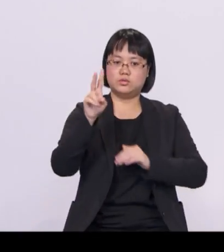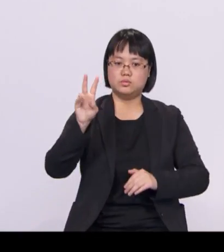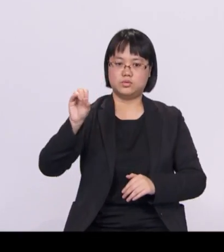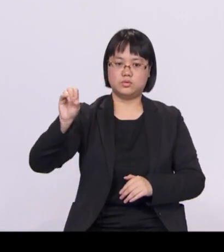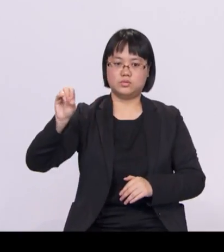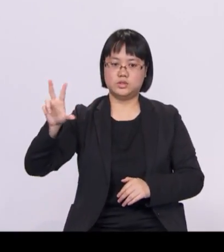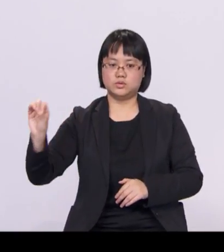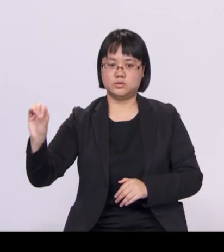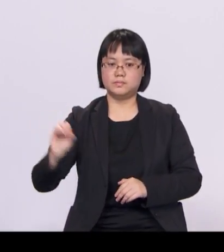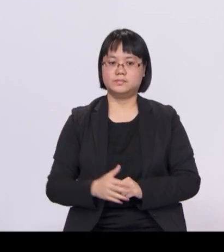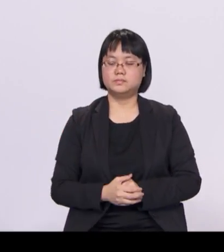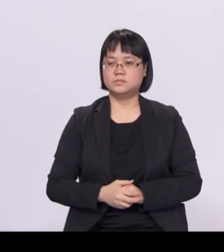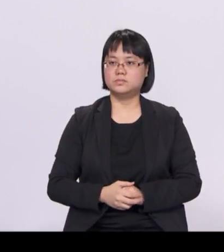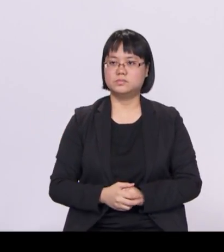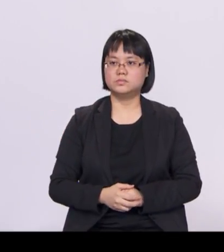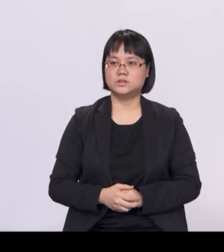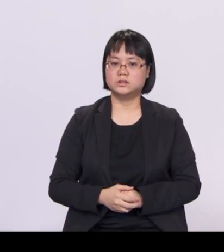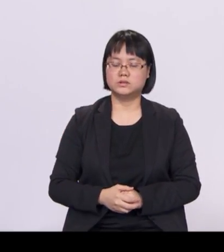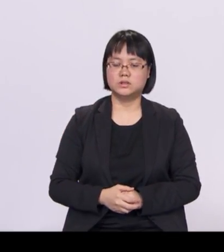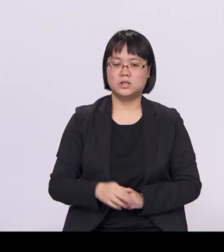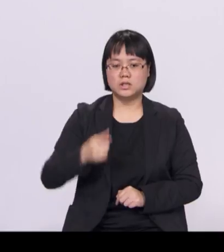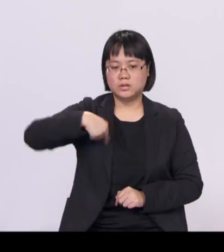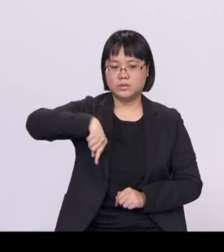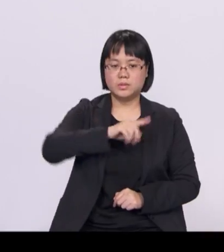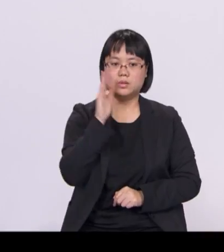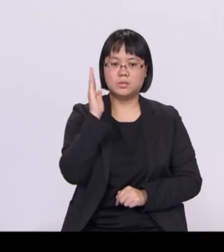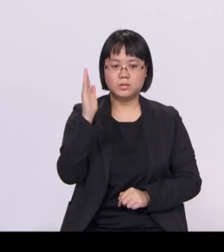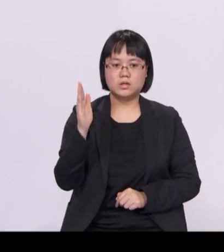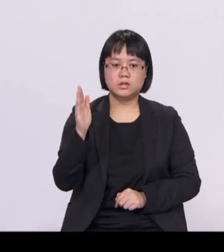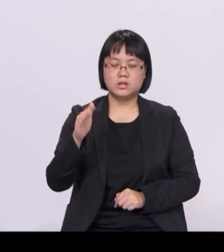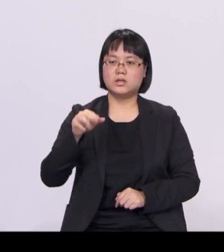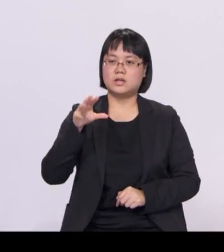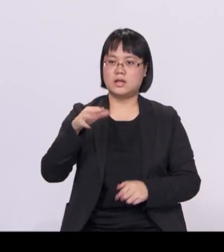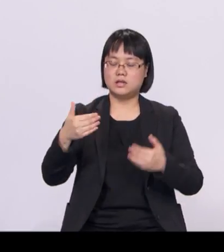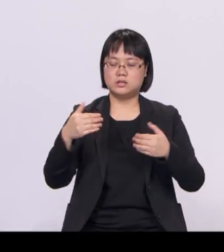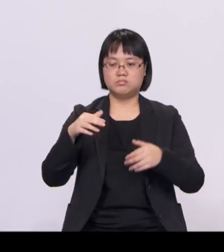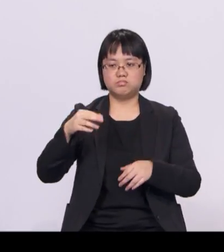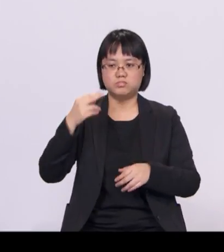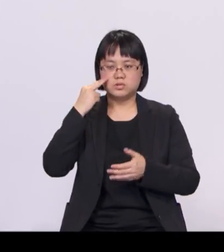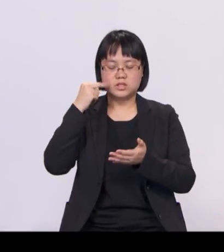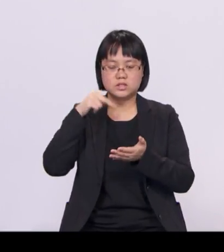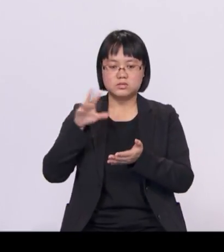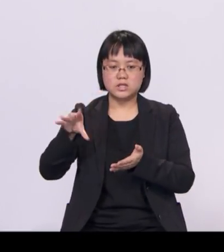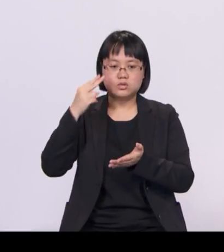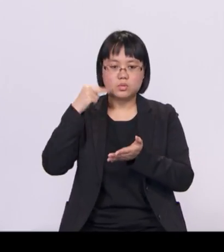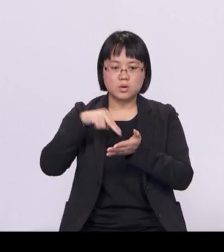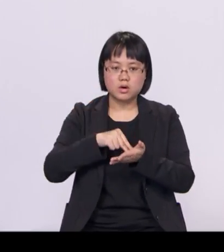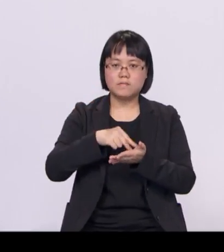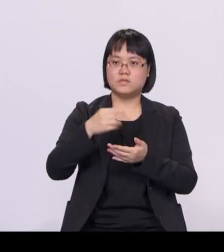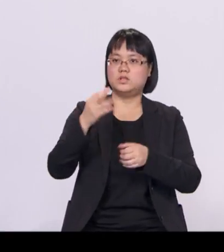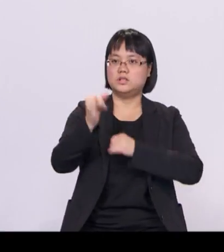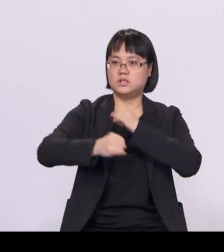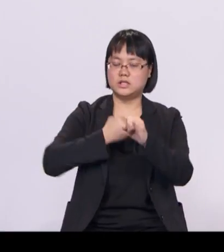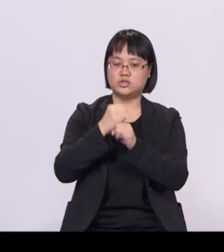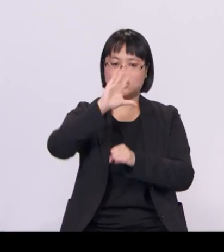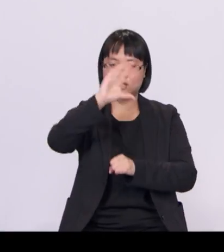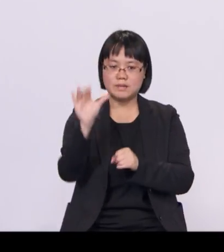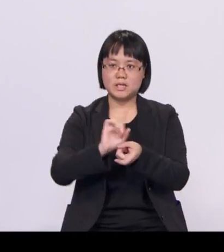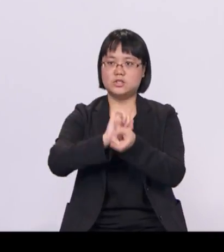In doing so, we will take into account international climate change developments, the progress of our emissions mitigation efforts